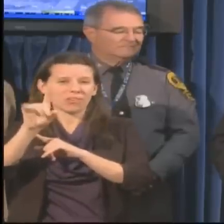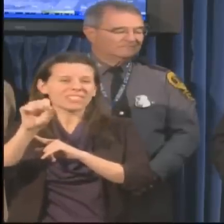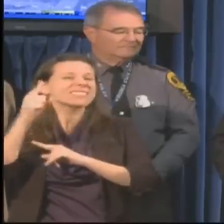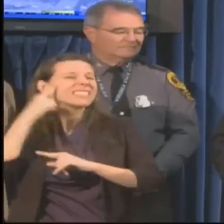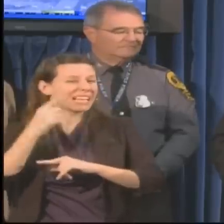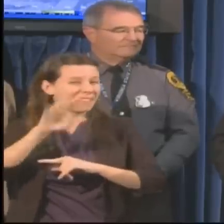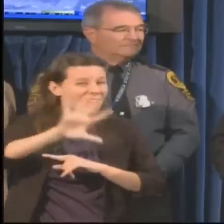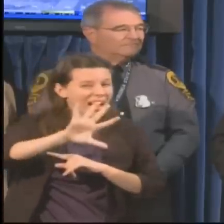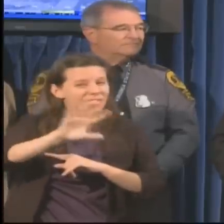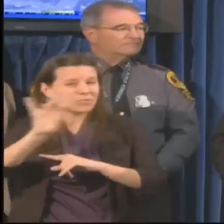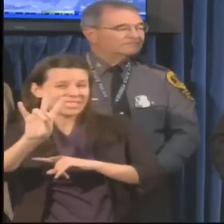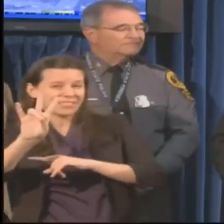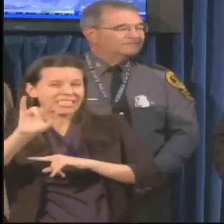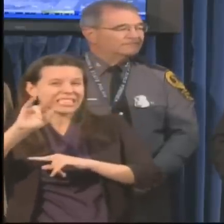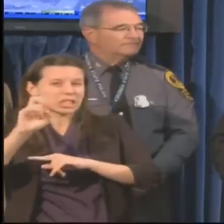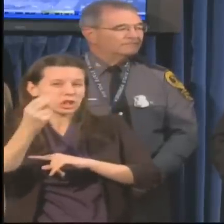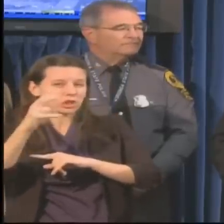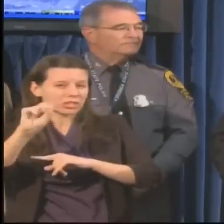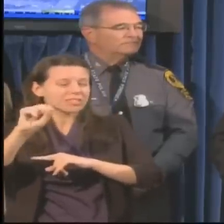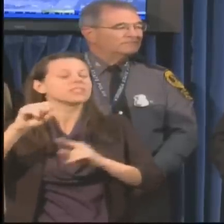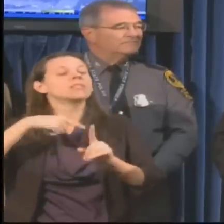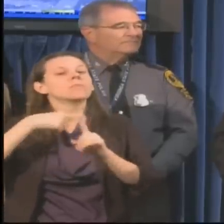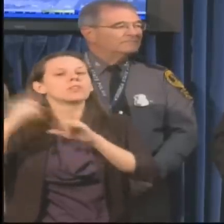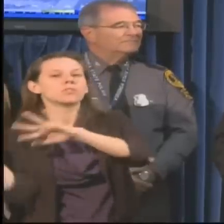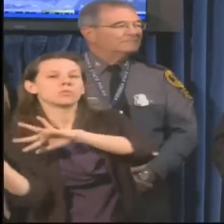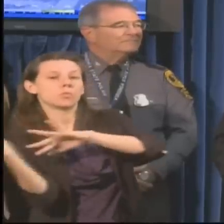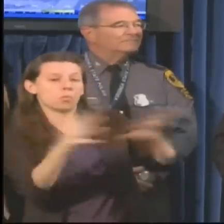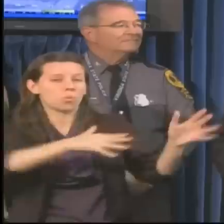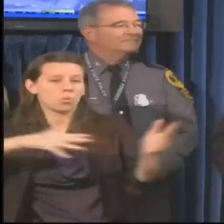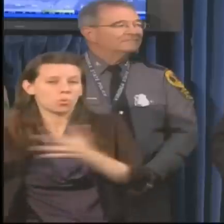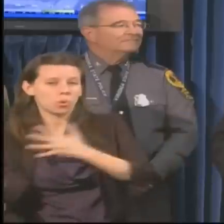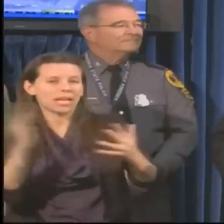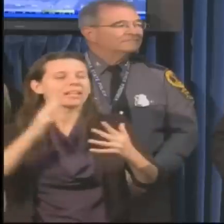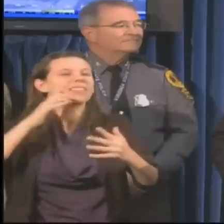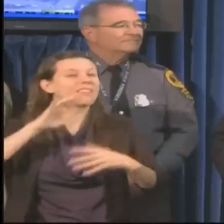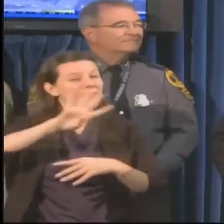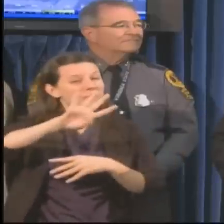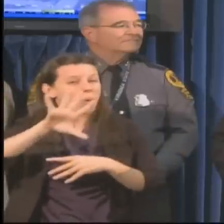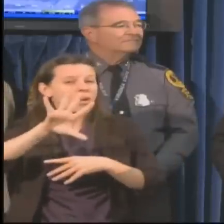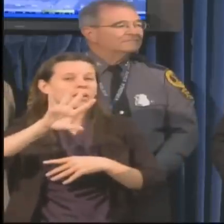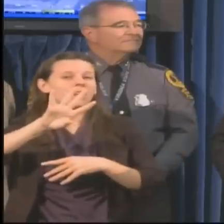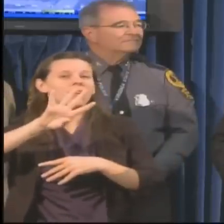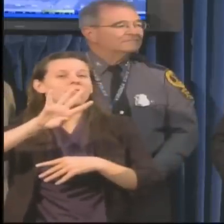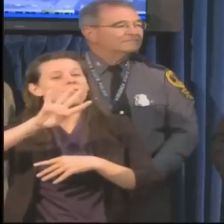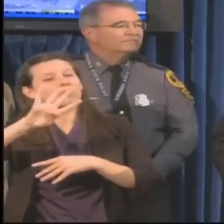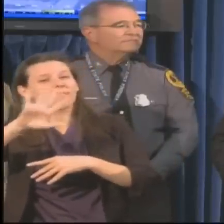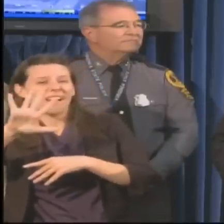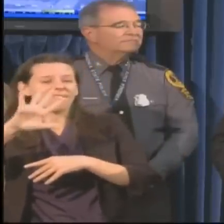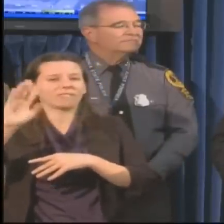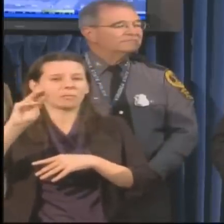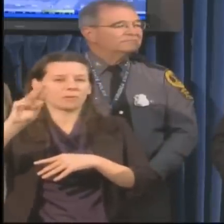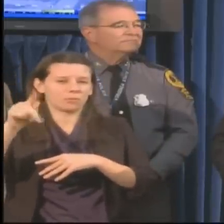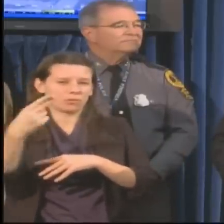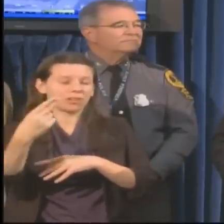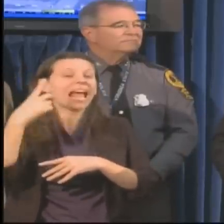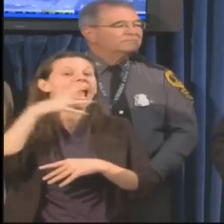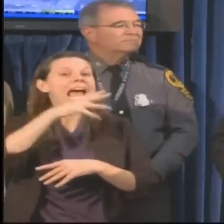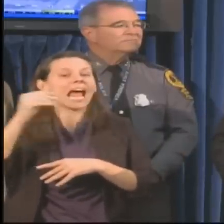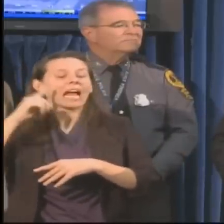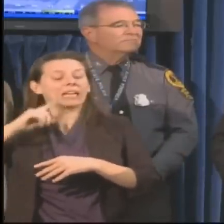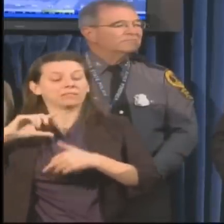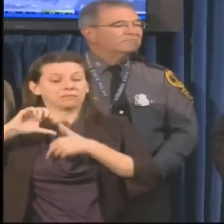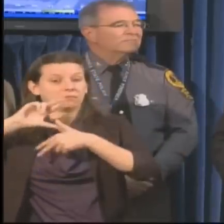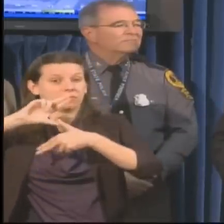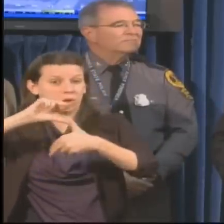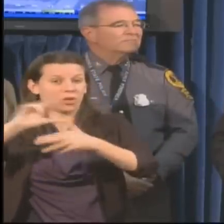inches of rain, sustained winds of 40 to 45 miles an hour. And gusts to near Hurricane 4, 60 miles an hour